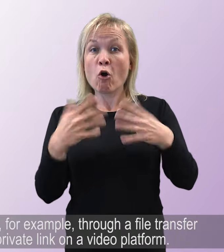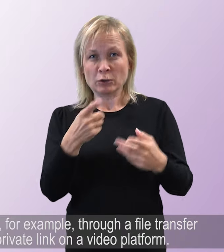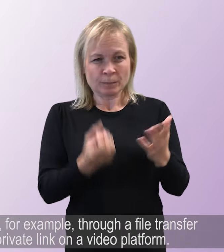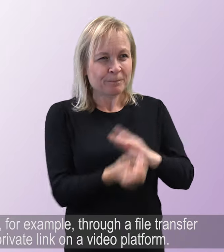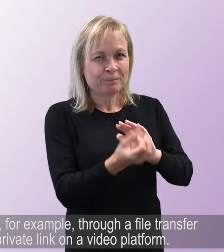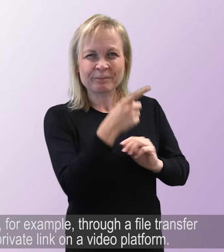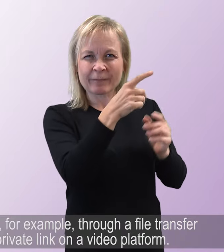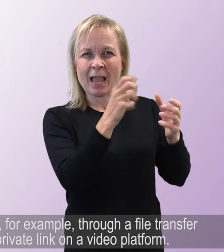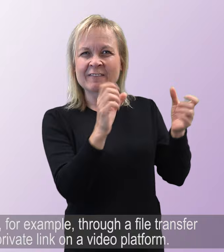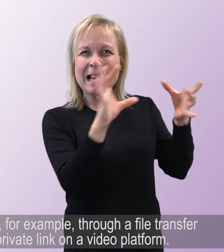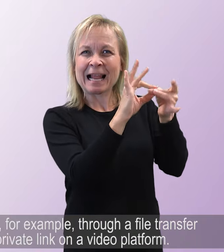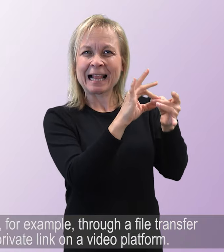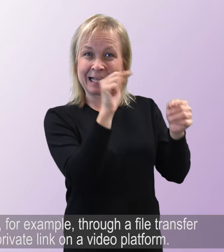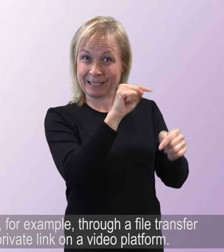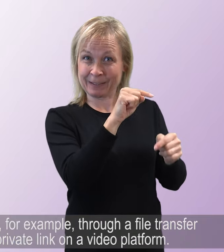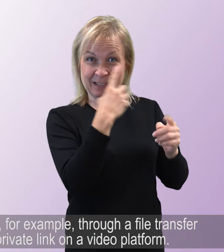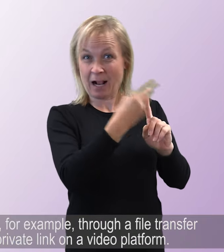or as a private link on a video platform.